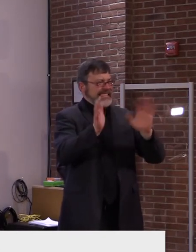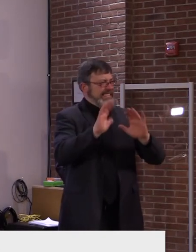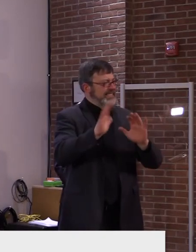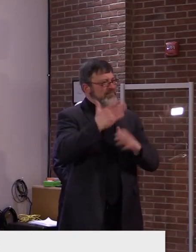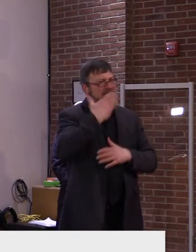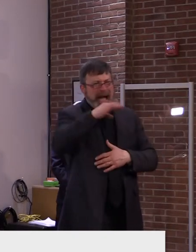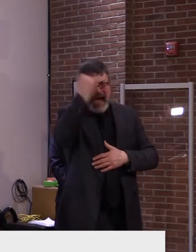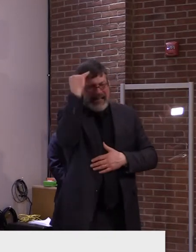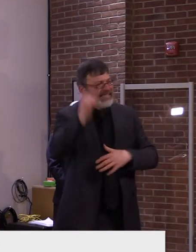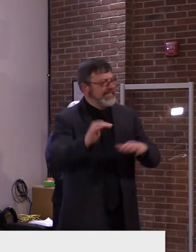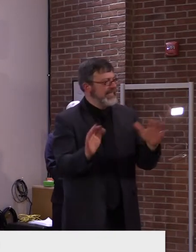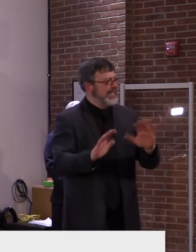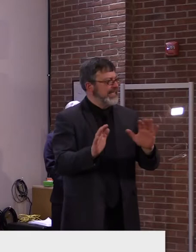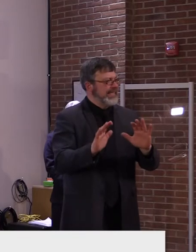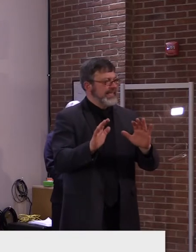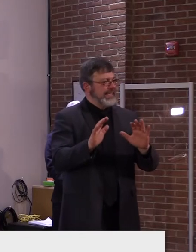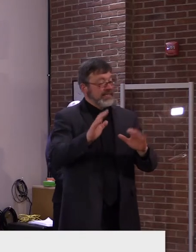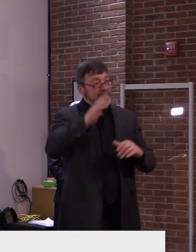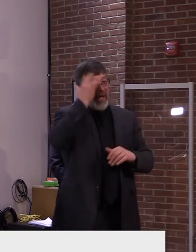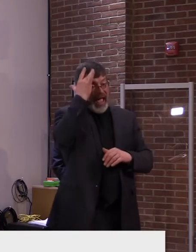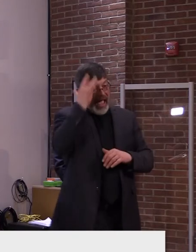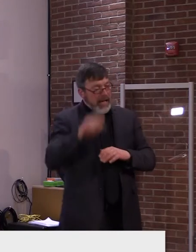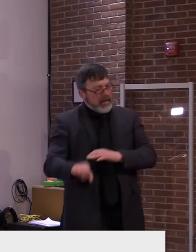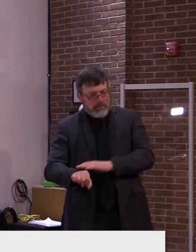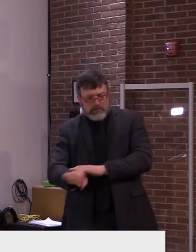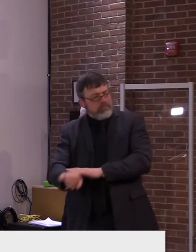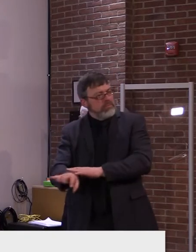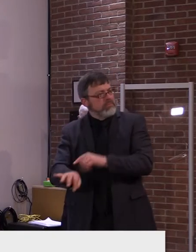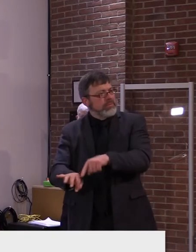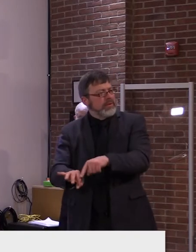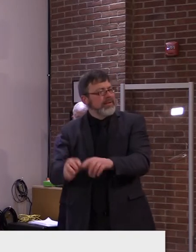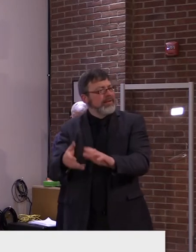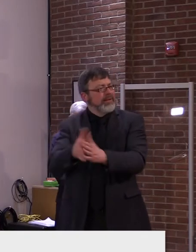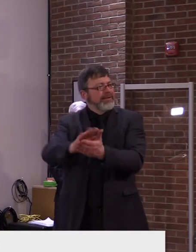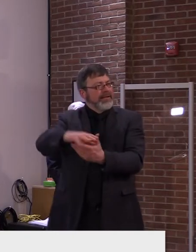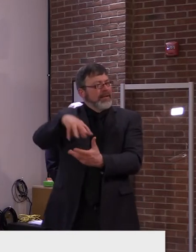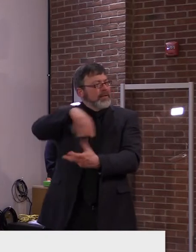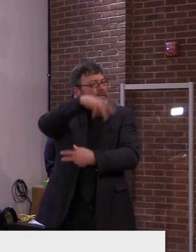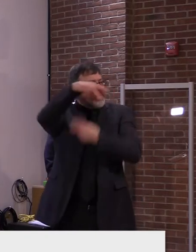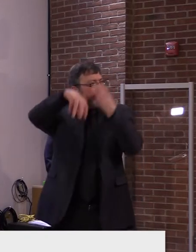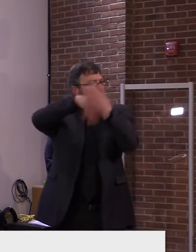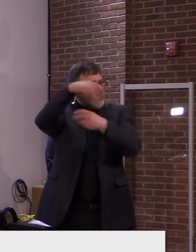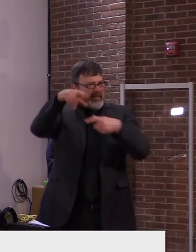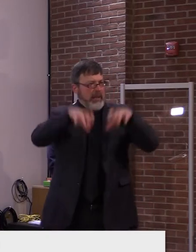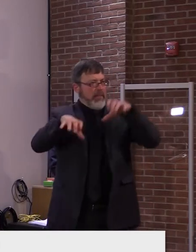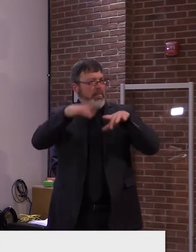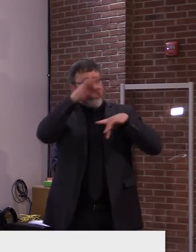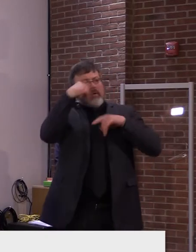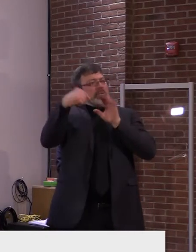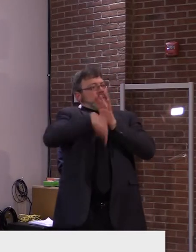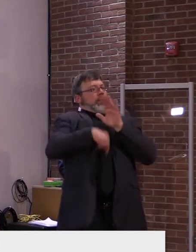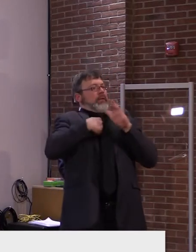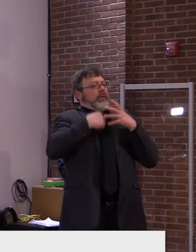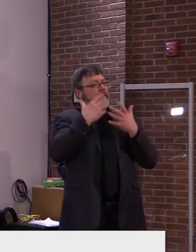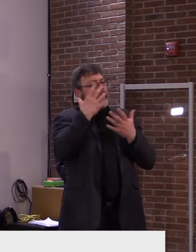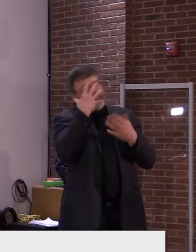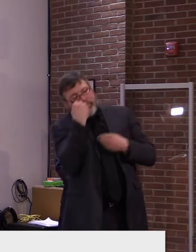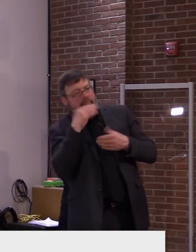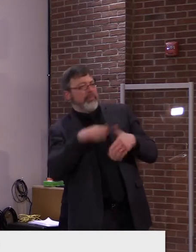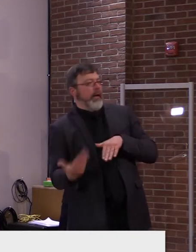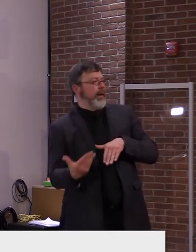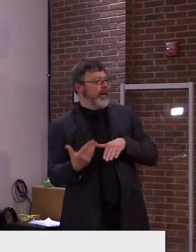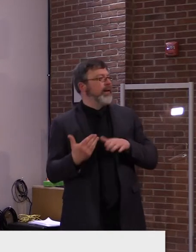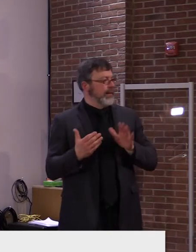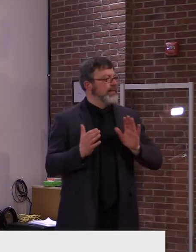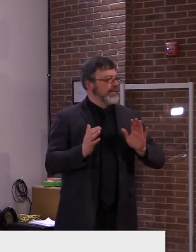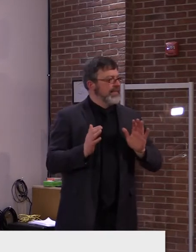still face the same dangers. I'd hate for the message to get lost during the pandemic that we need to be cautious about carbon